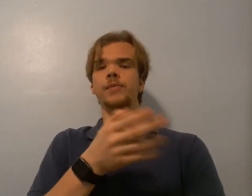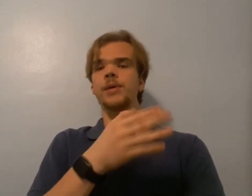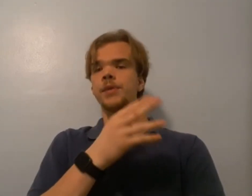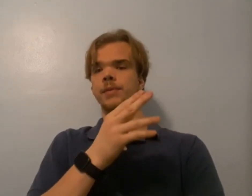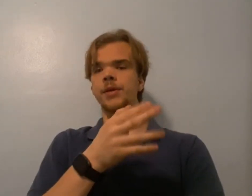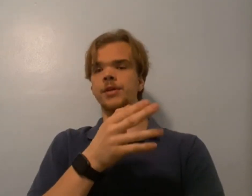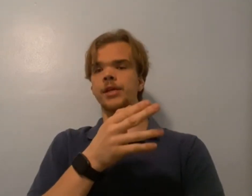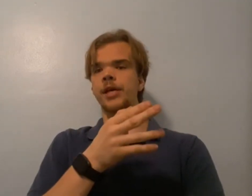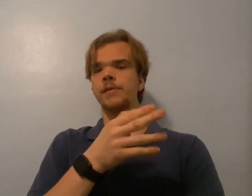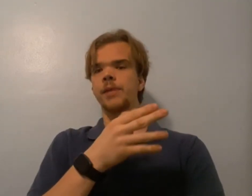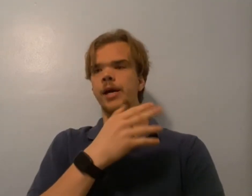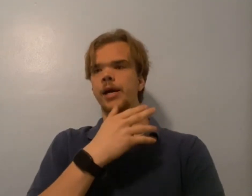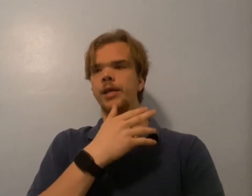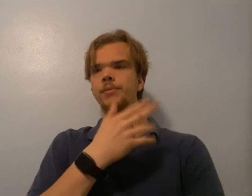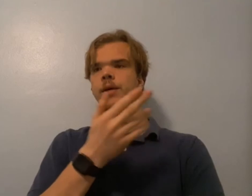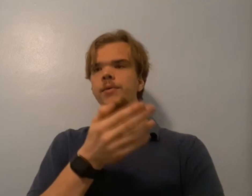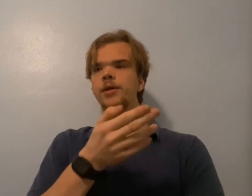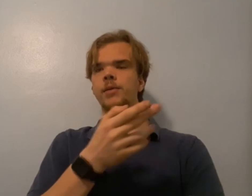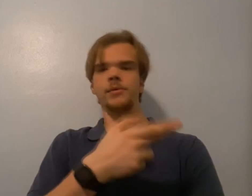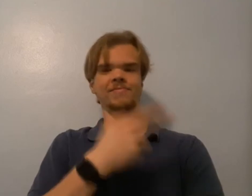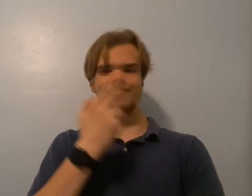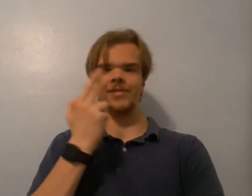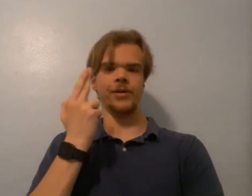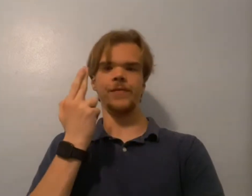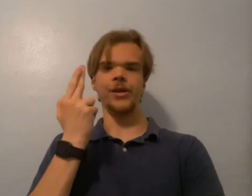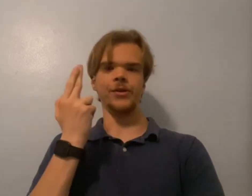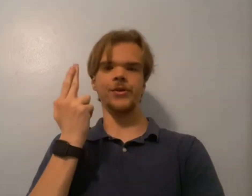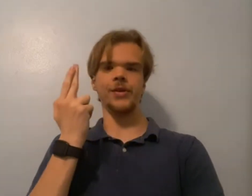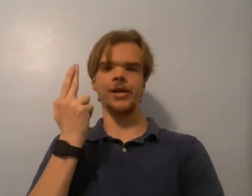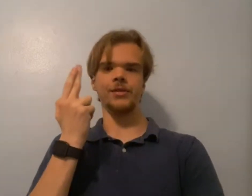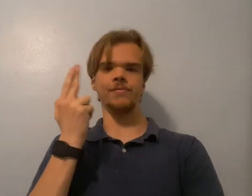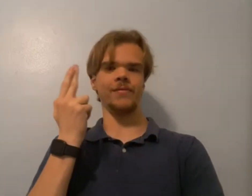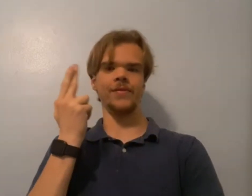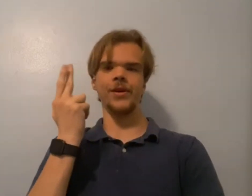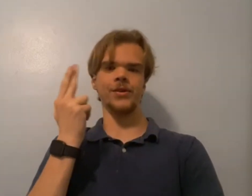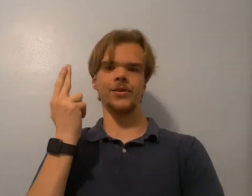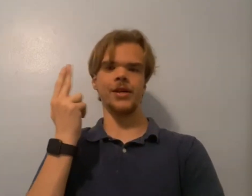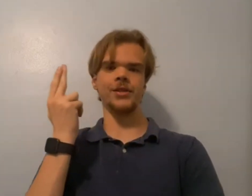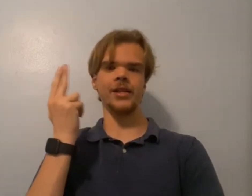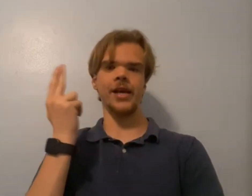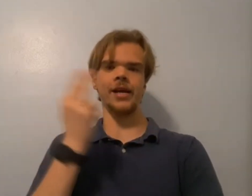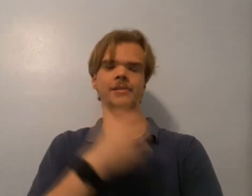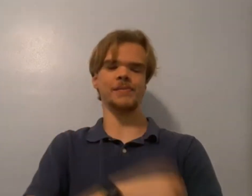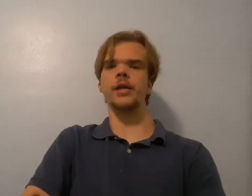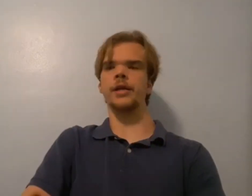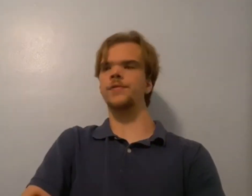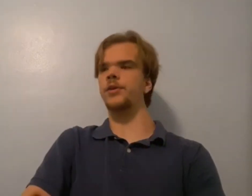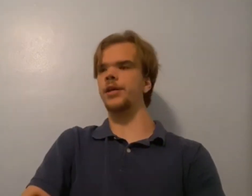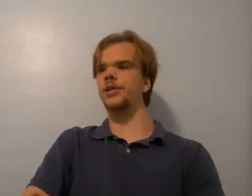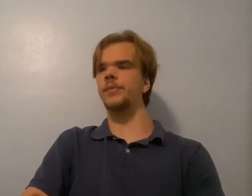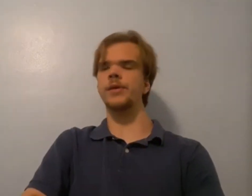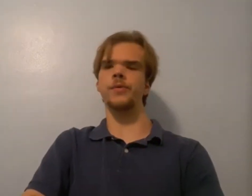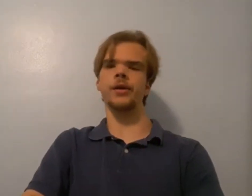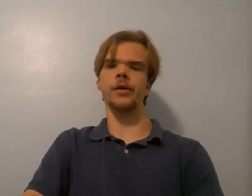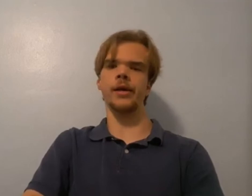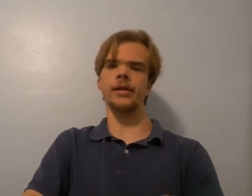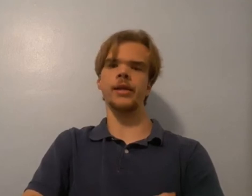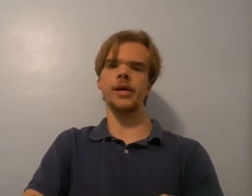on there, maybe they mentioned that, uh, they probably don't, but, you know, fingers crossed. Fingers crossed on that. The next few days, I may put out an